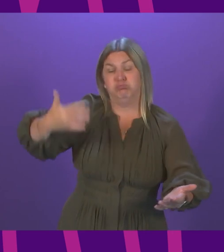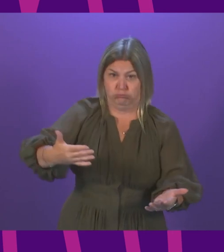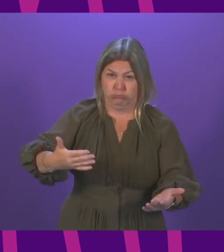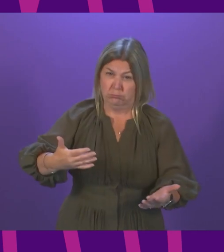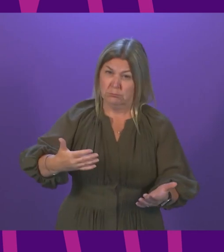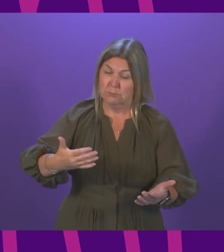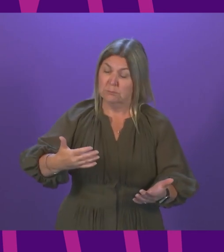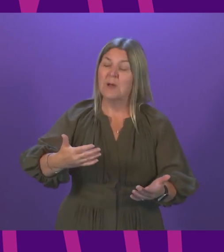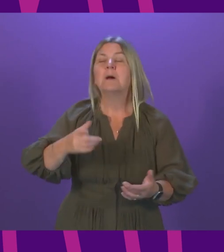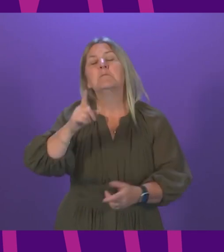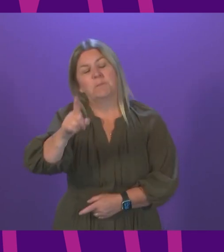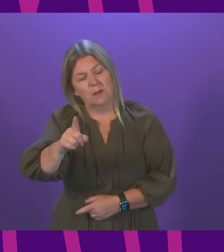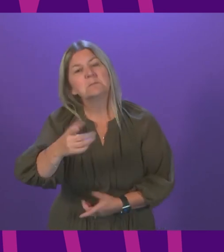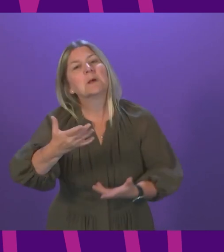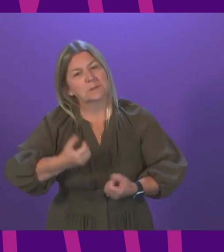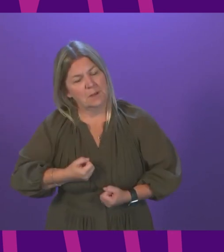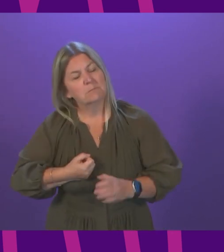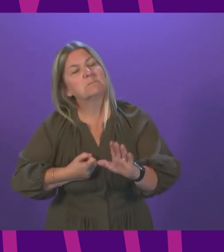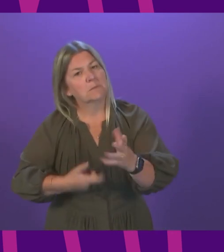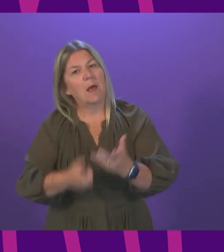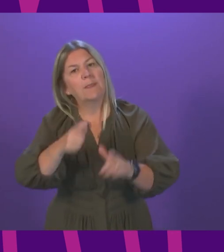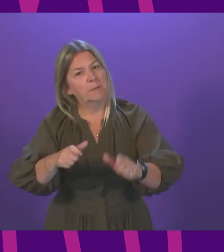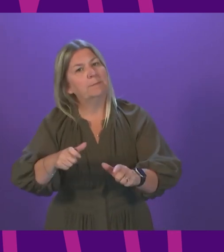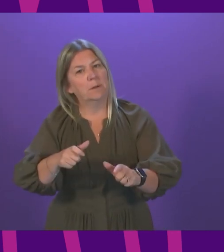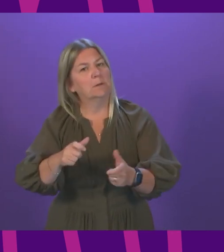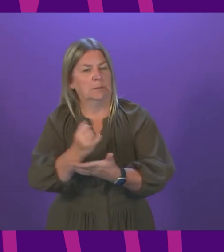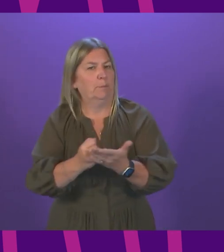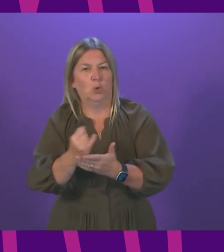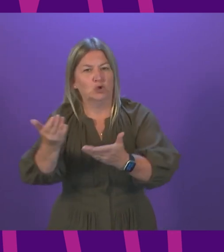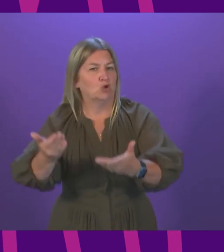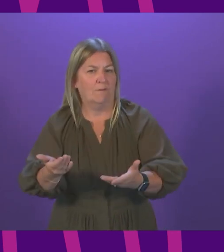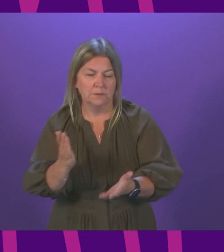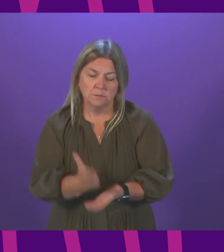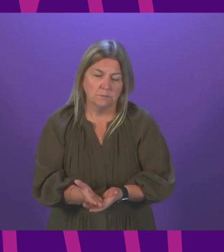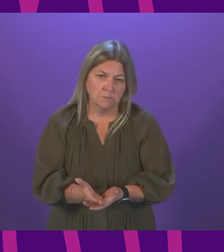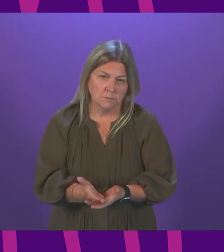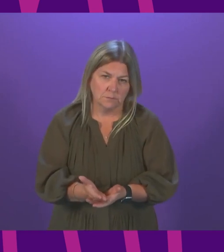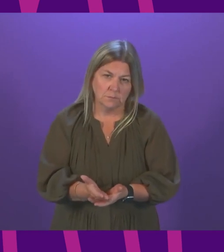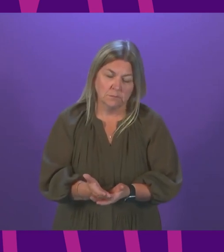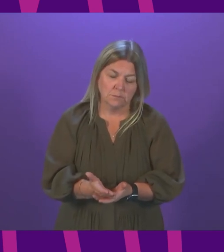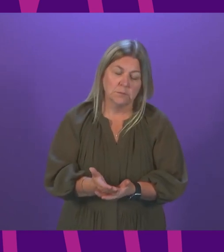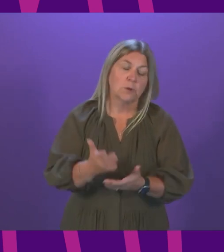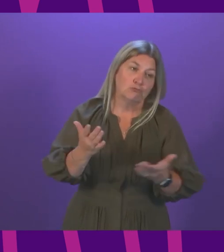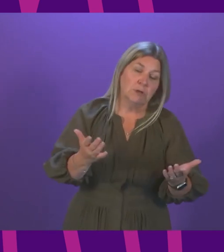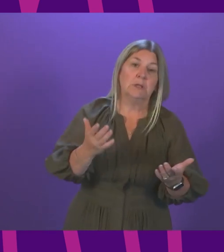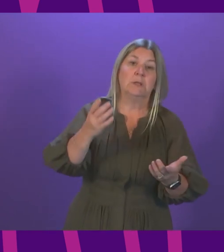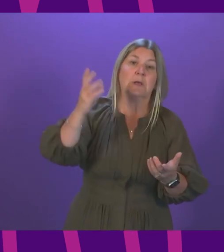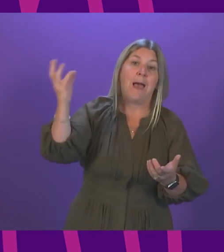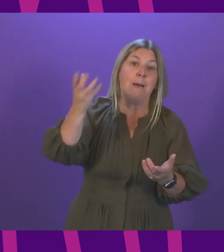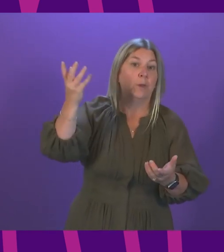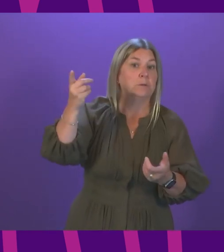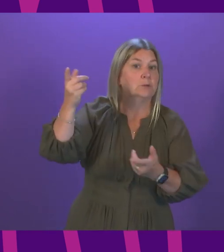are not receiving the standard of service that they should be getting, or indeed the standard of service, the ambulance service, or indeed the Scottish Government